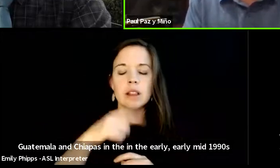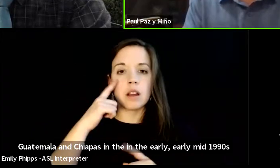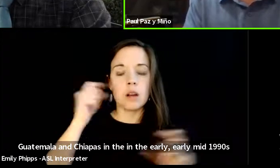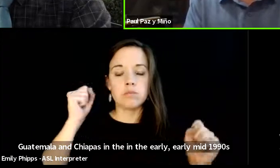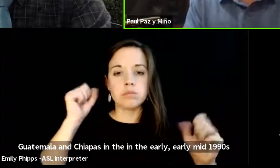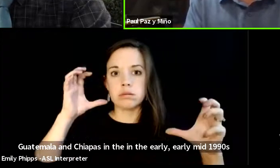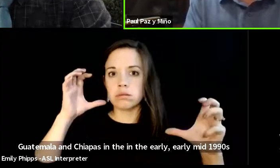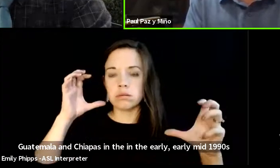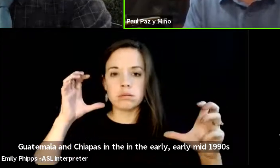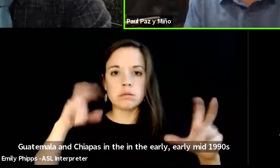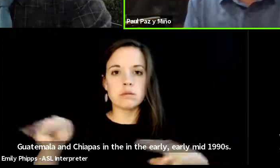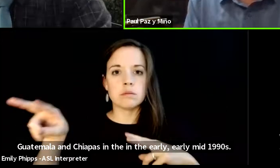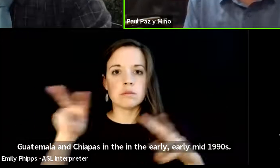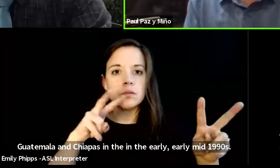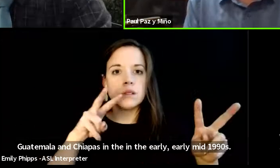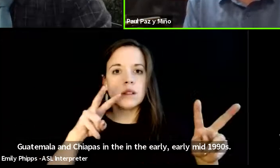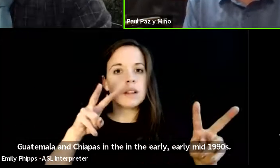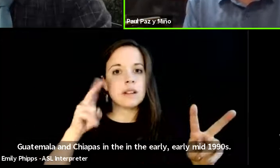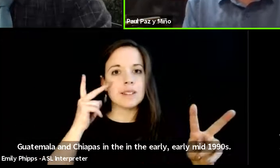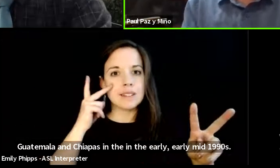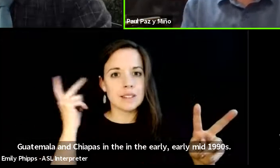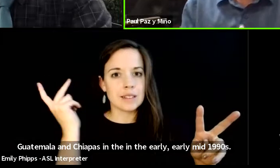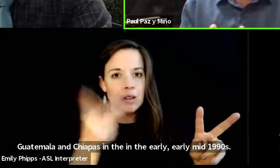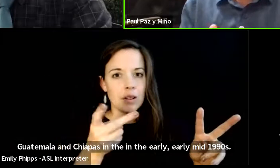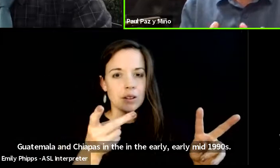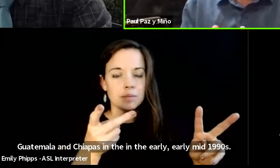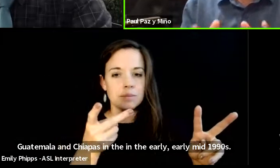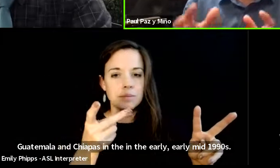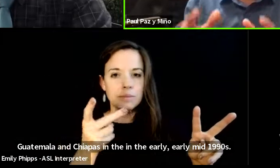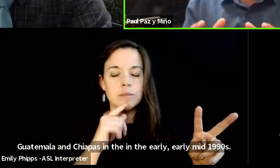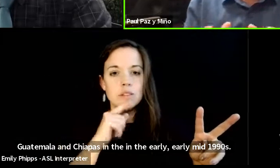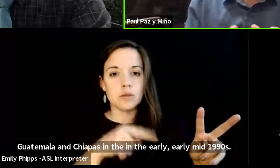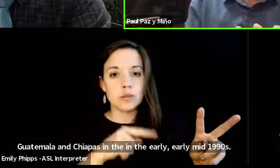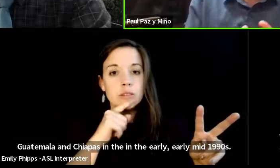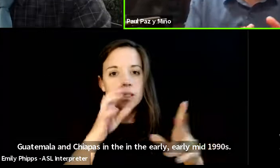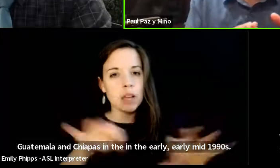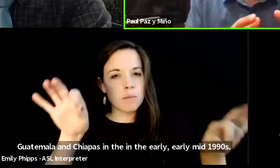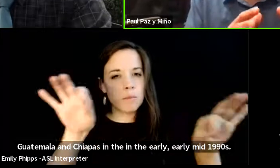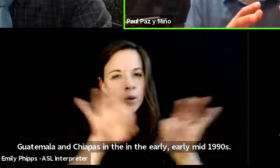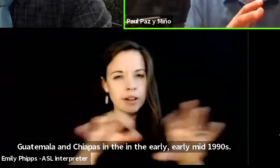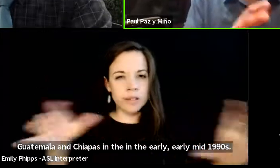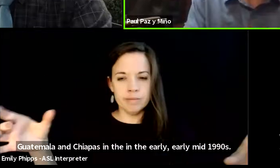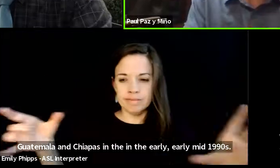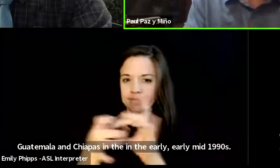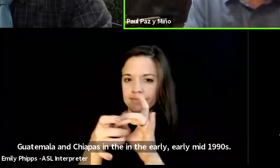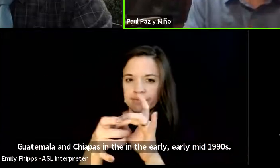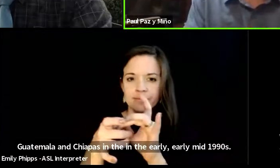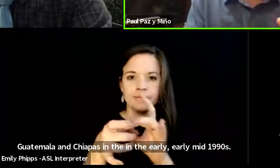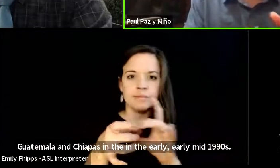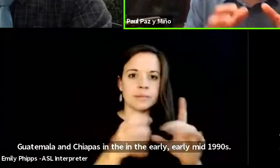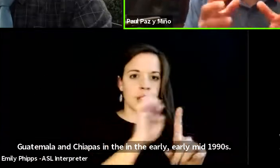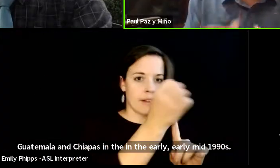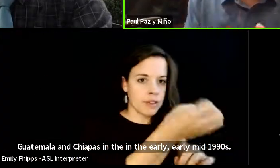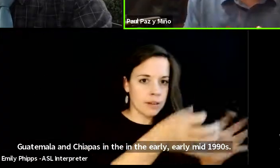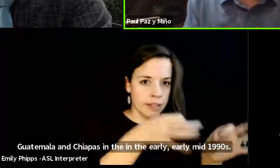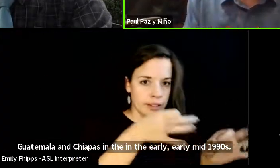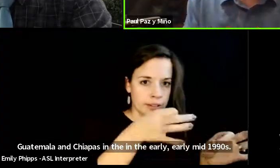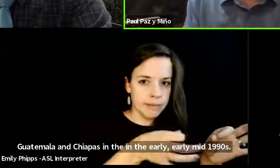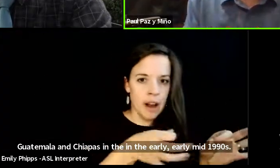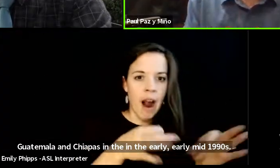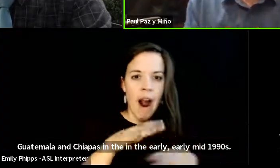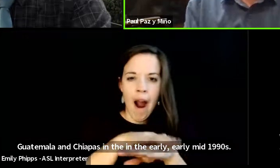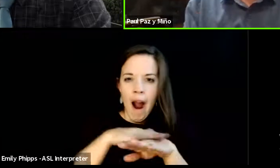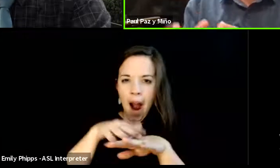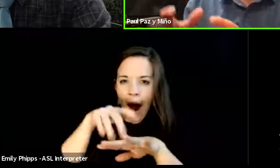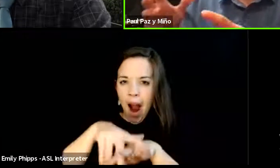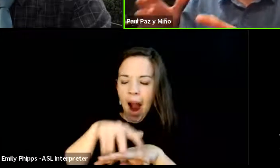eye to eyes to the fact that there's a really important connection between environmental justice indigenous rights